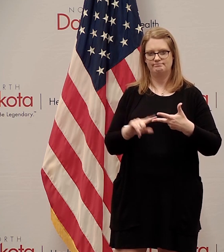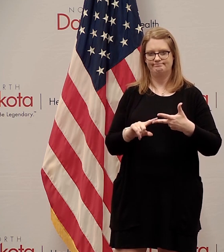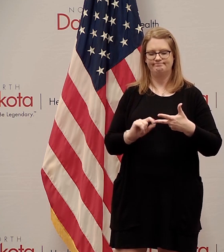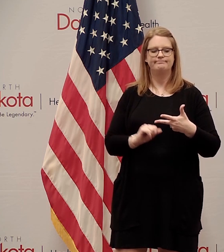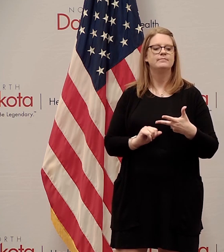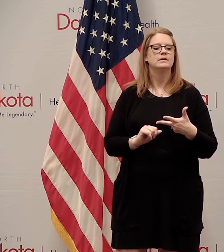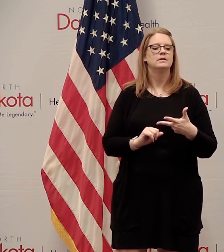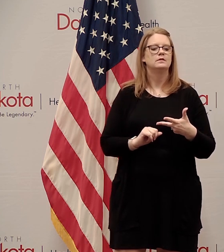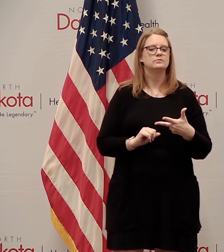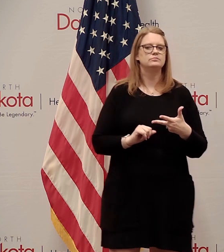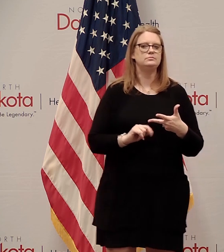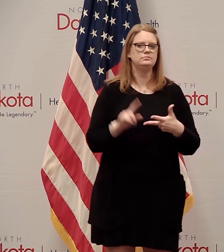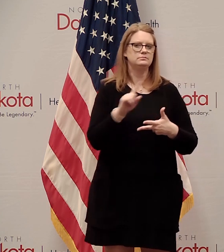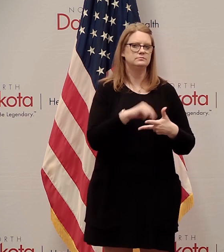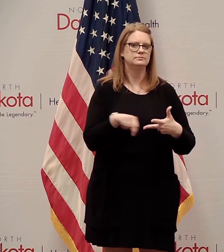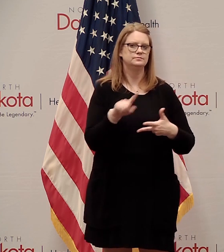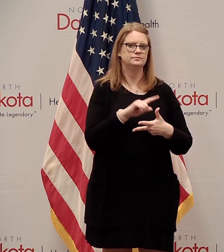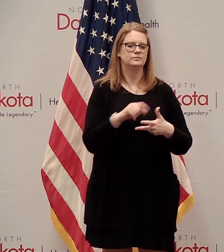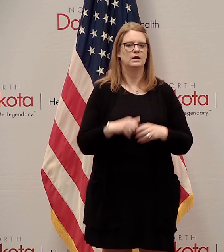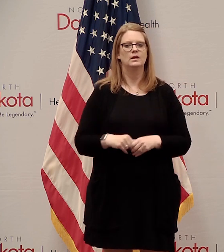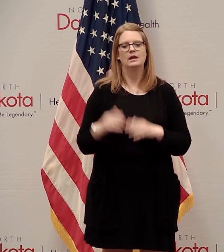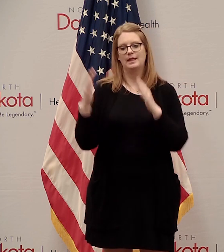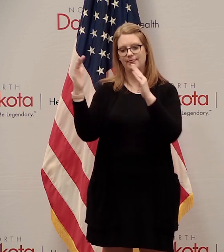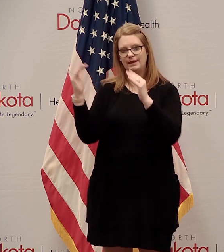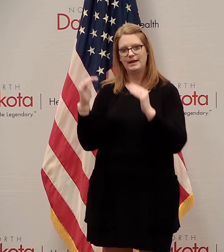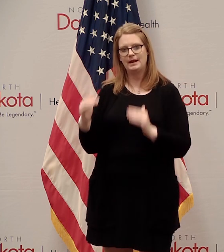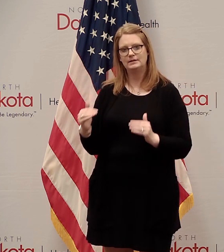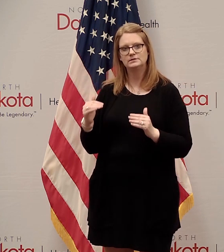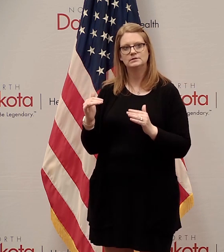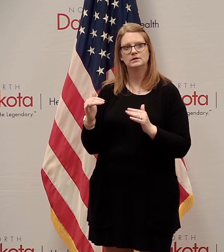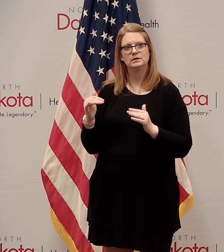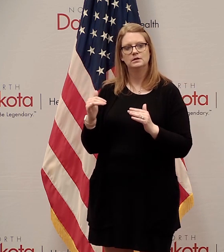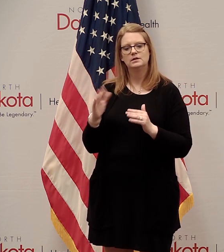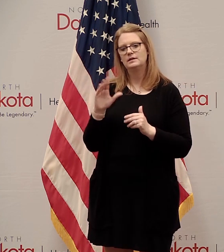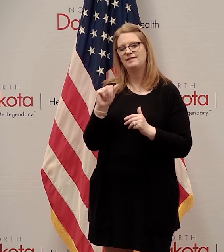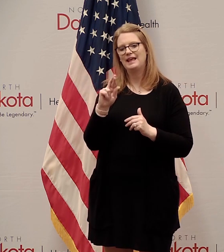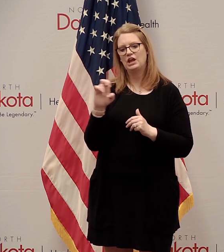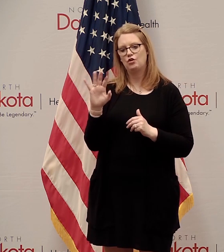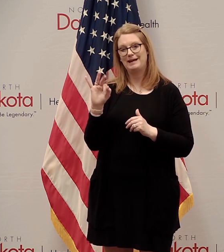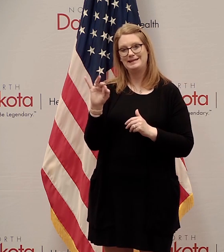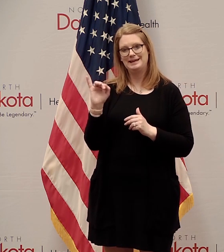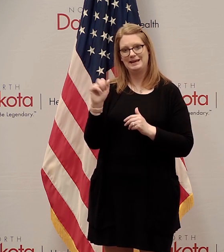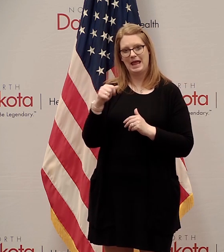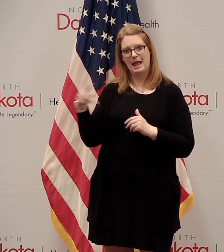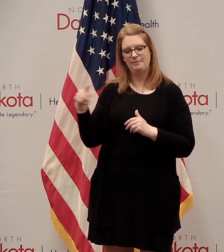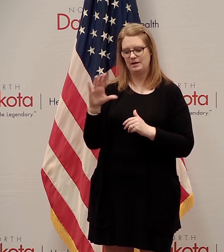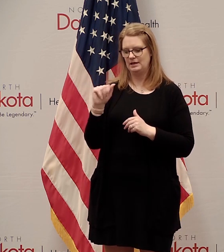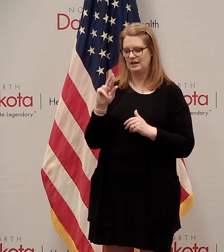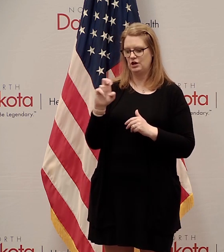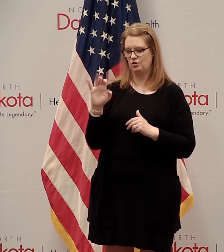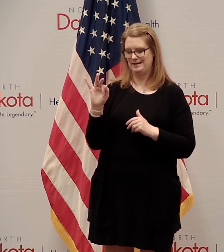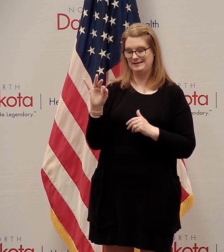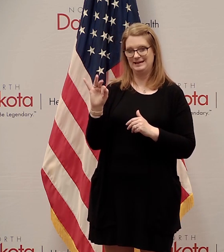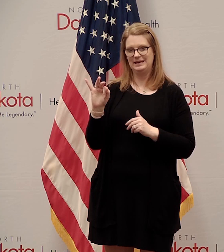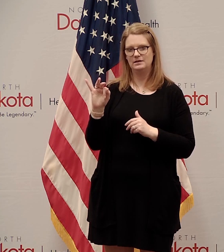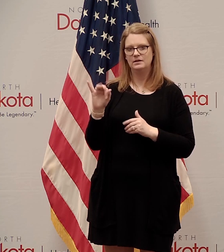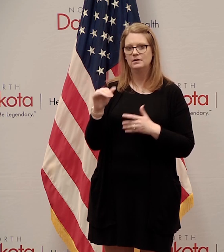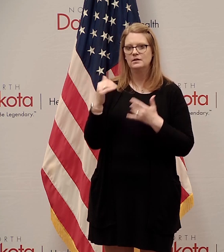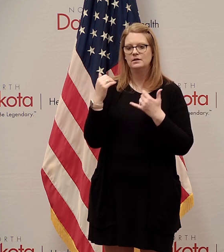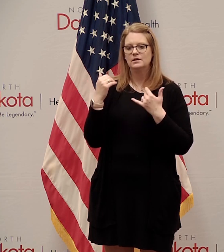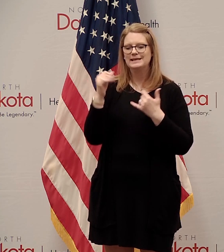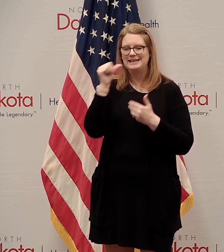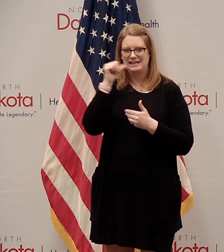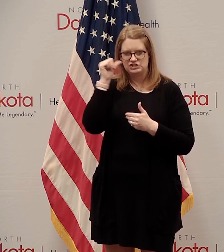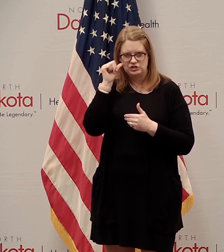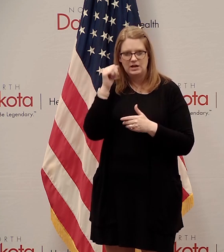on those fronts. Next topic is CARE 19 and CARE 19 now searchable. Again, I said